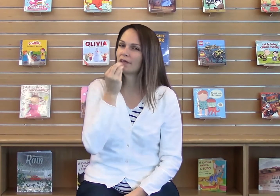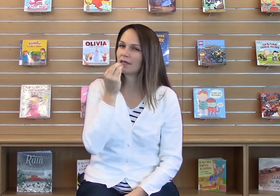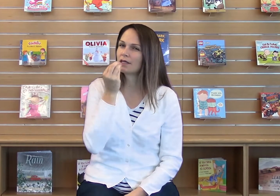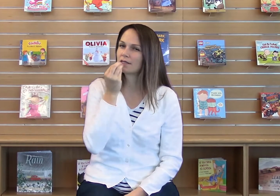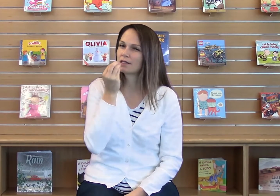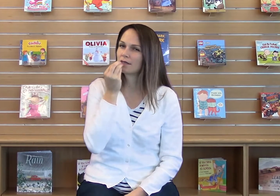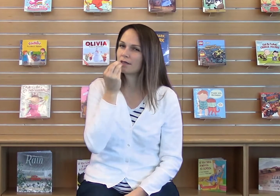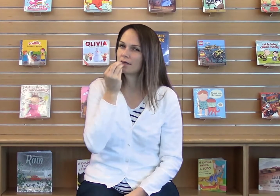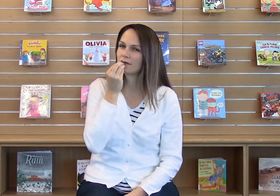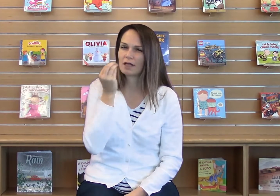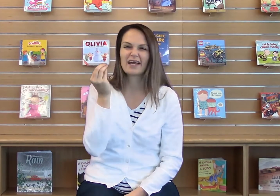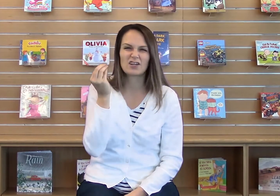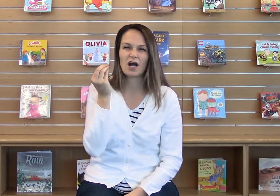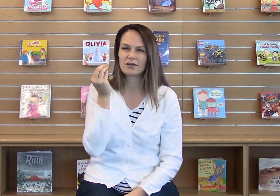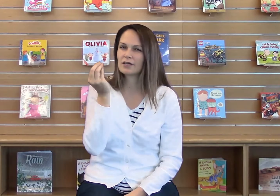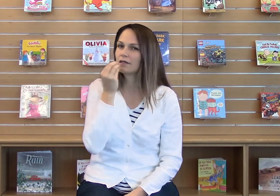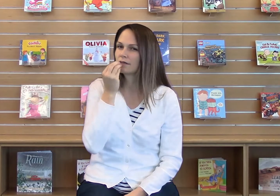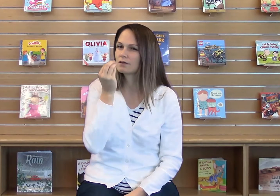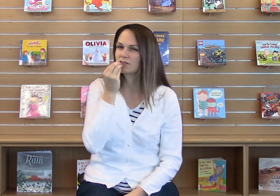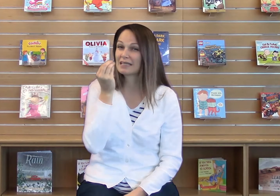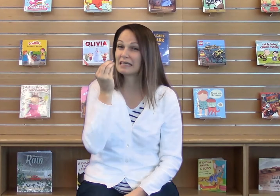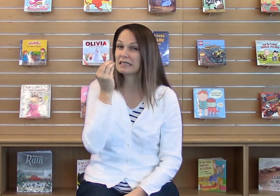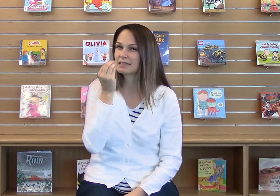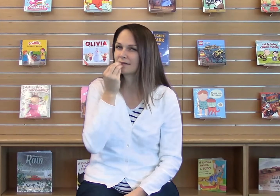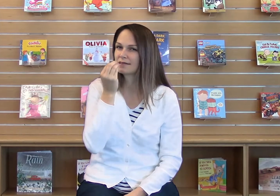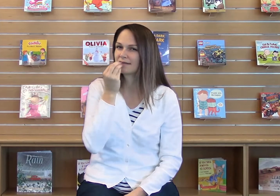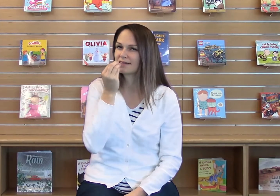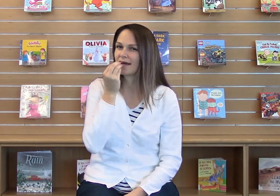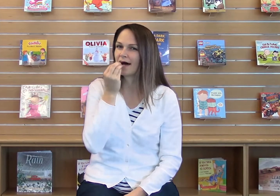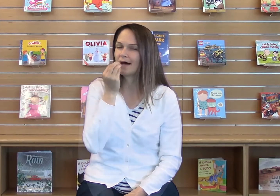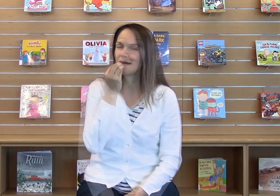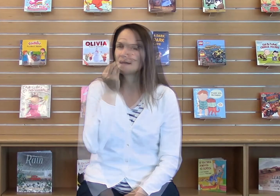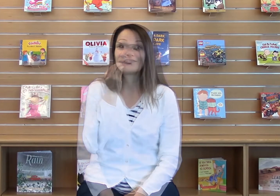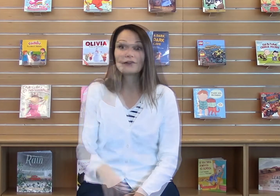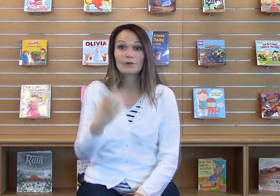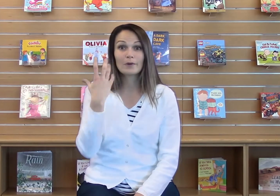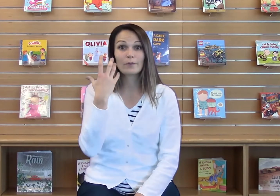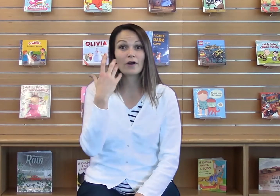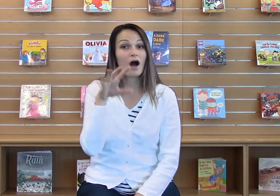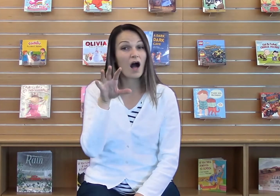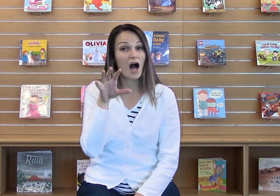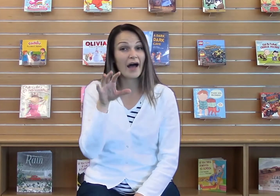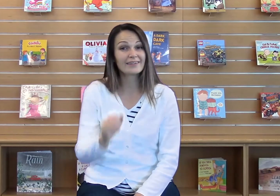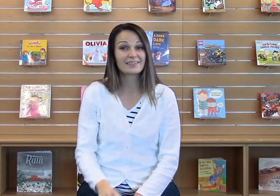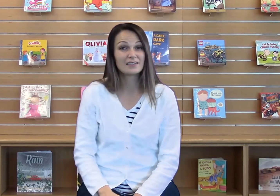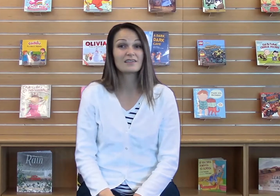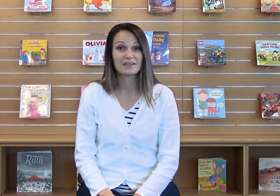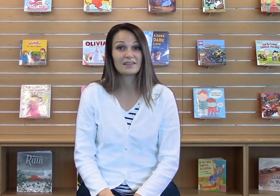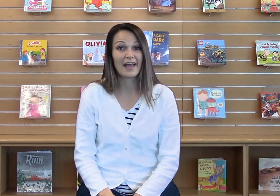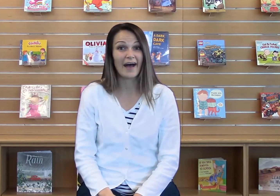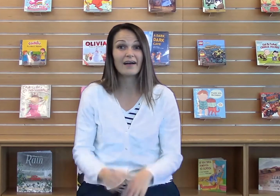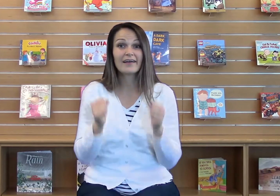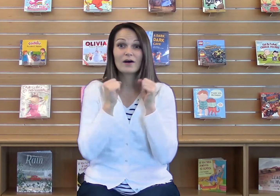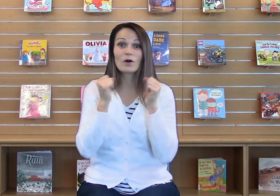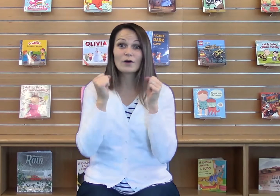eat? Like you're hungry and to eat? Yeah. Do you remember hot? Yeah. Or